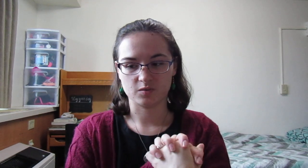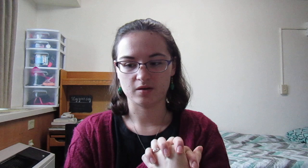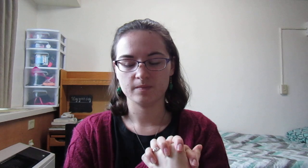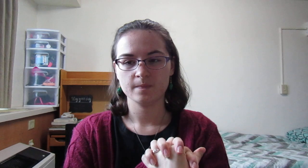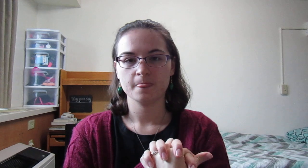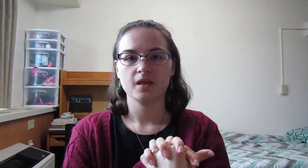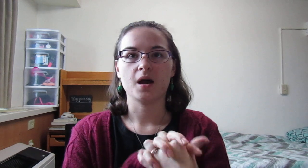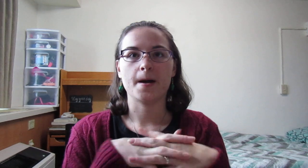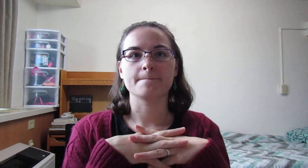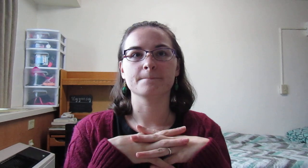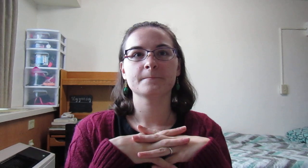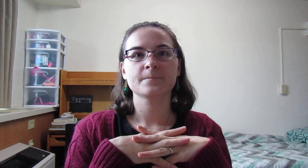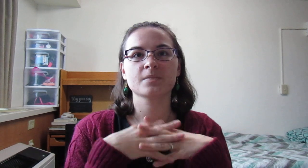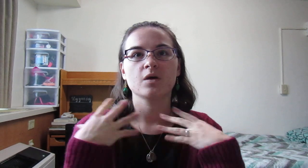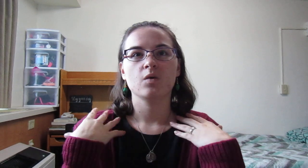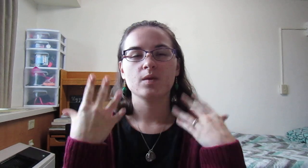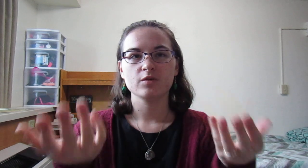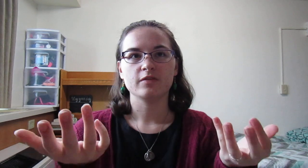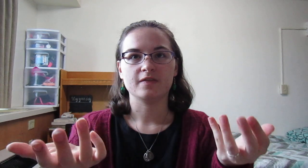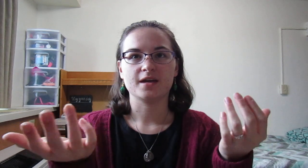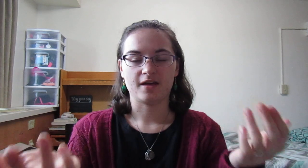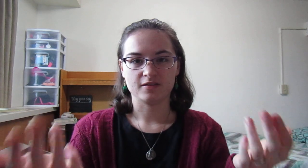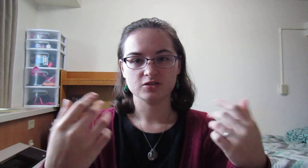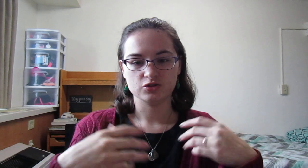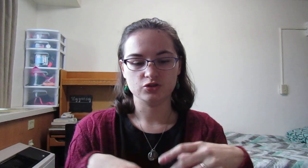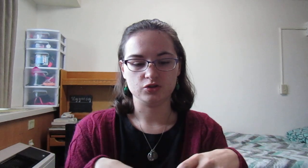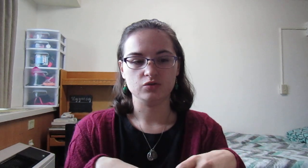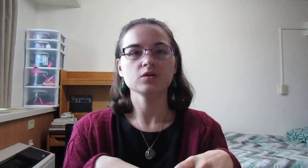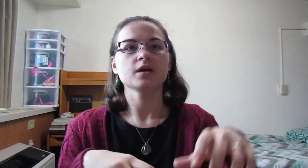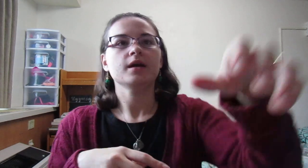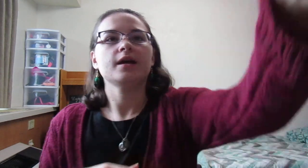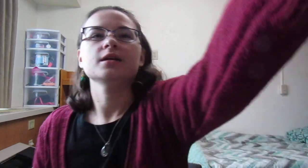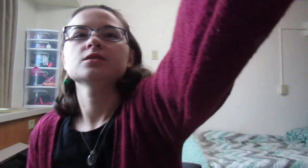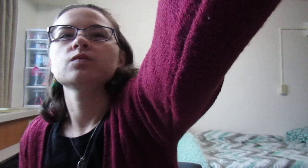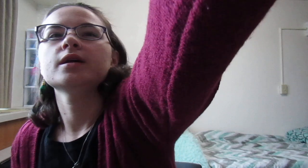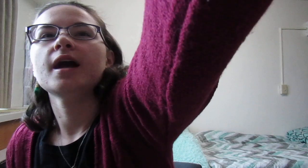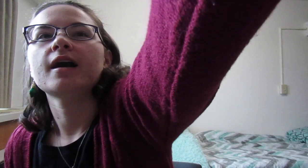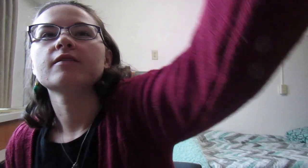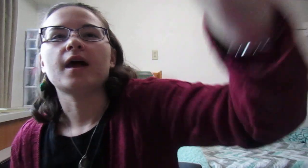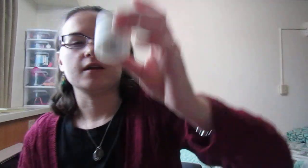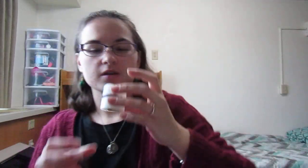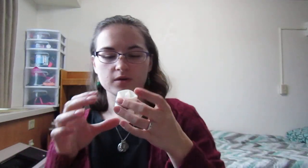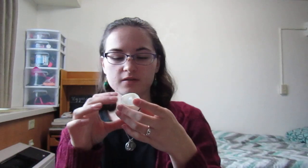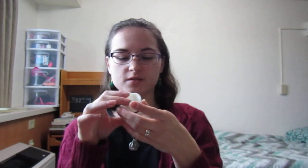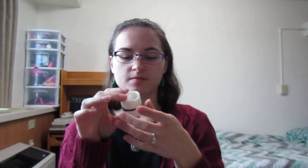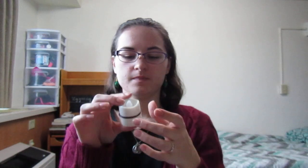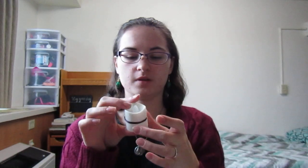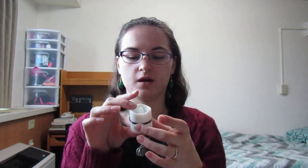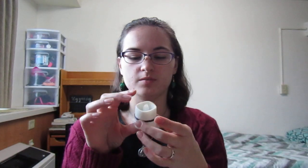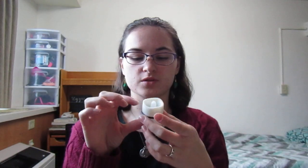well. Um, one more thing that Catholics do is we have Advent wreaths. Um, so